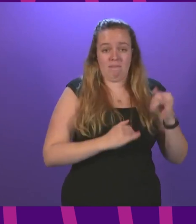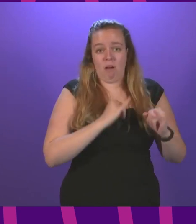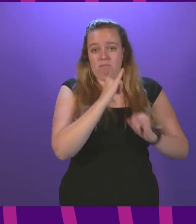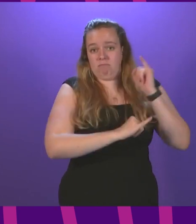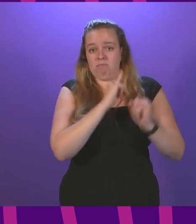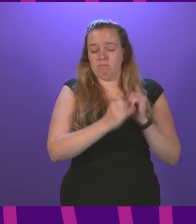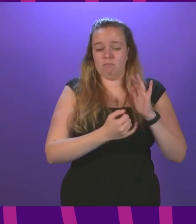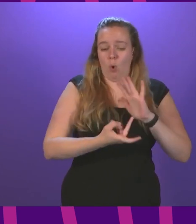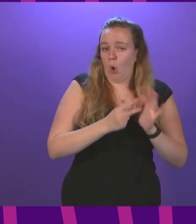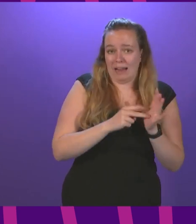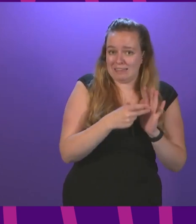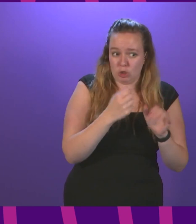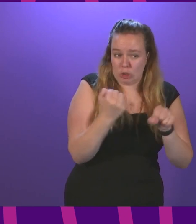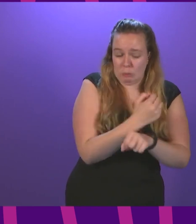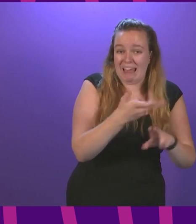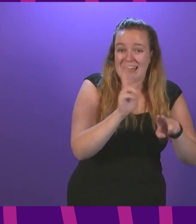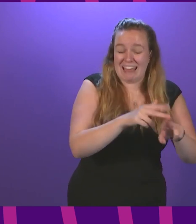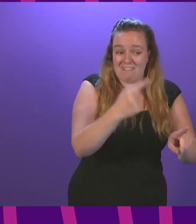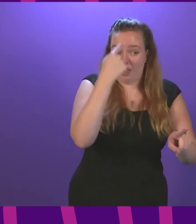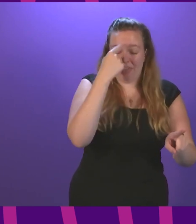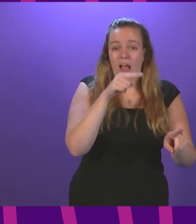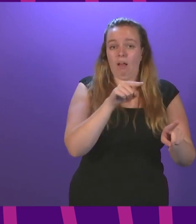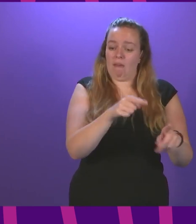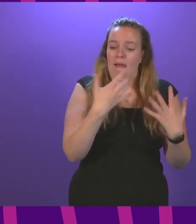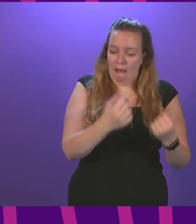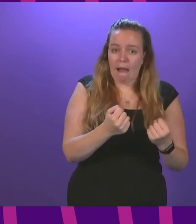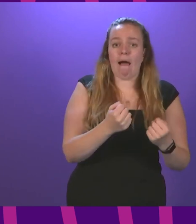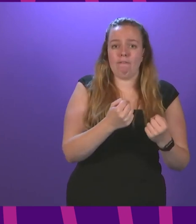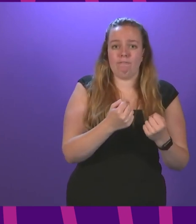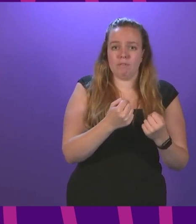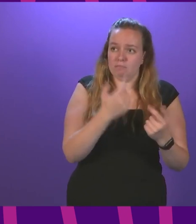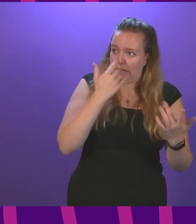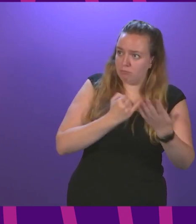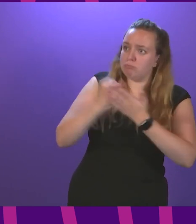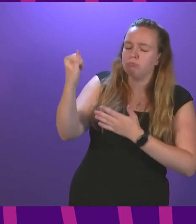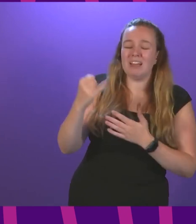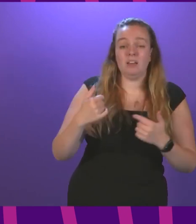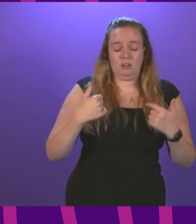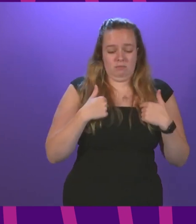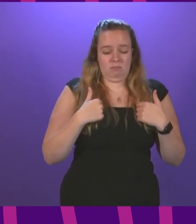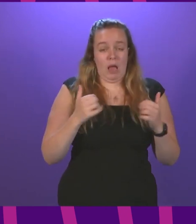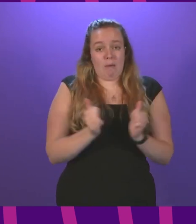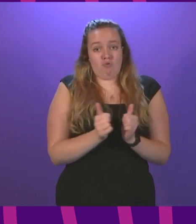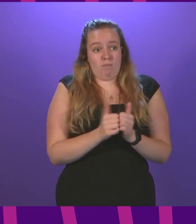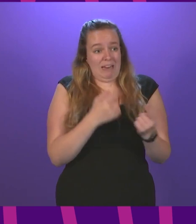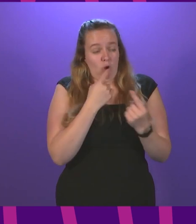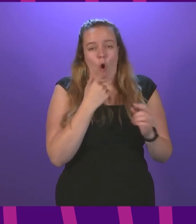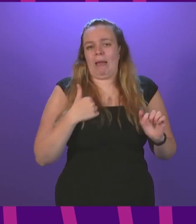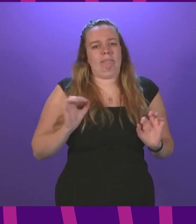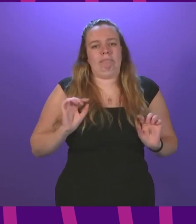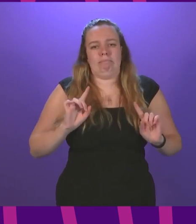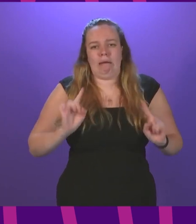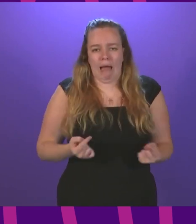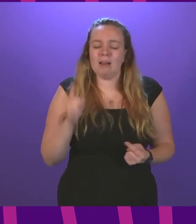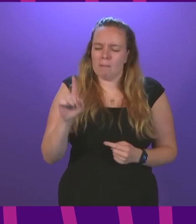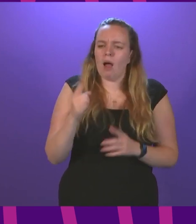any organisation doing that if they think they have a basis for that obviously it would not be appropriate for me to comment but of course the government